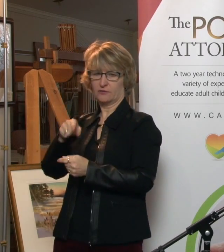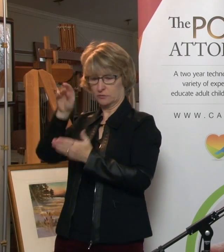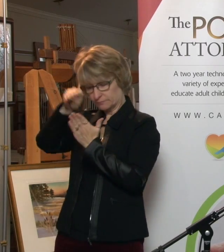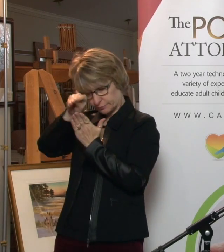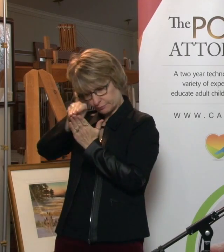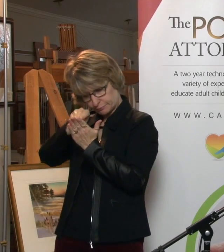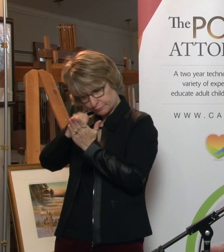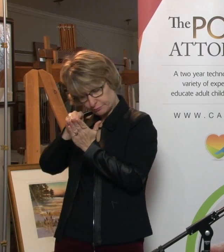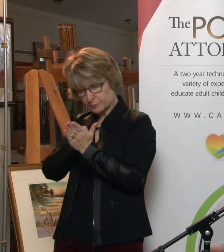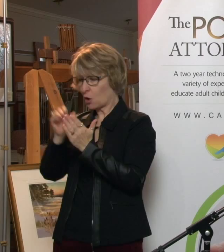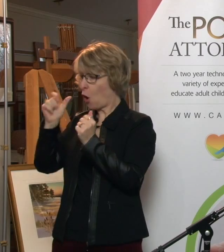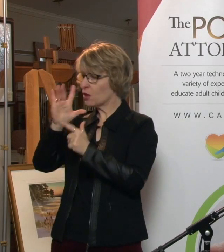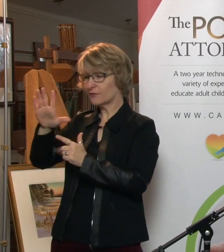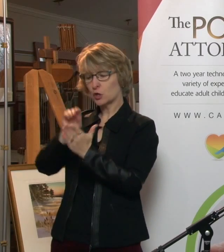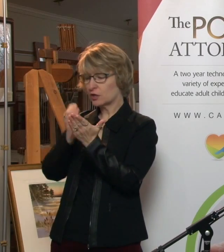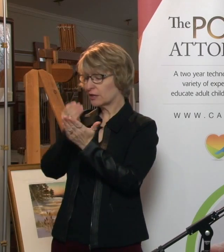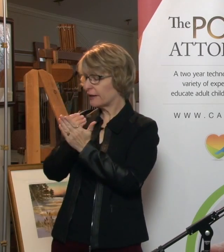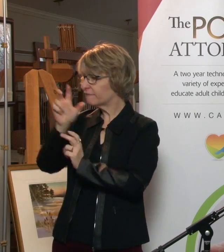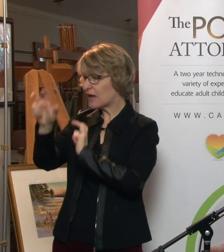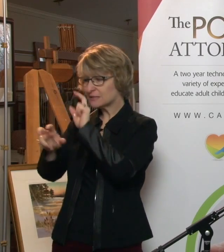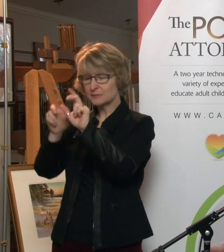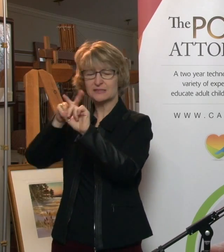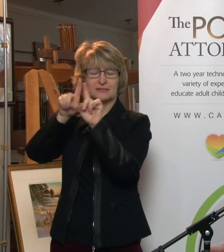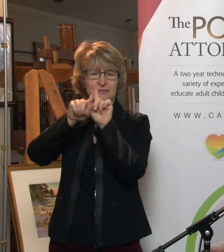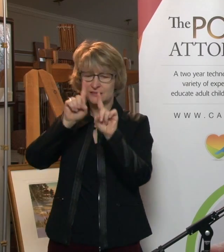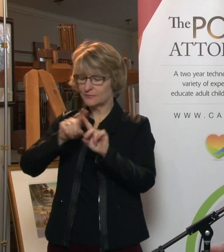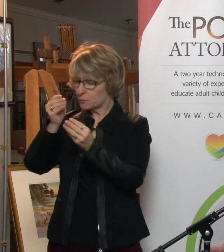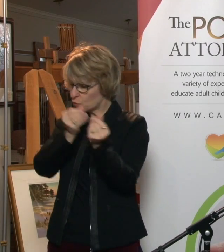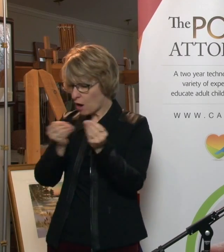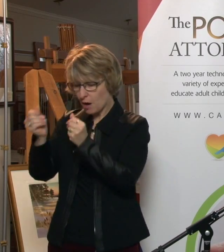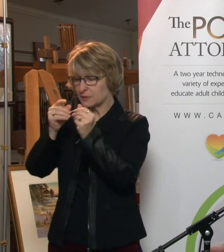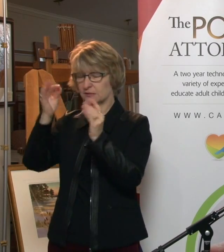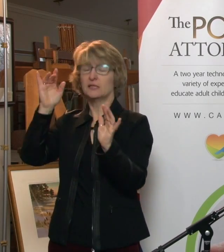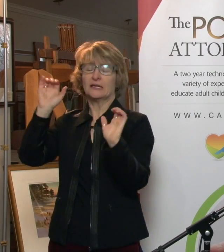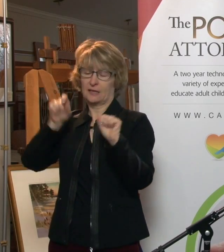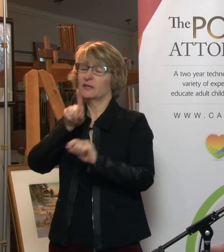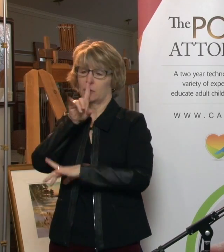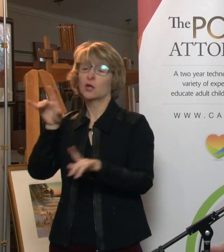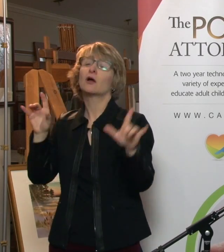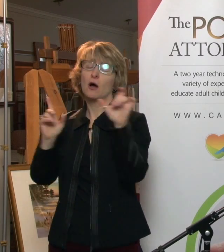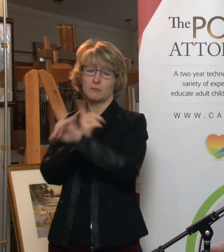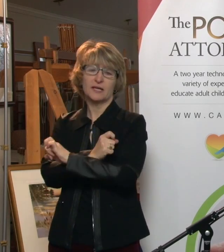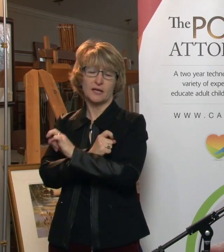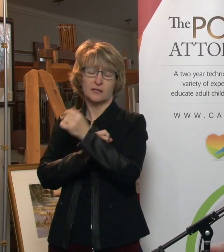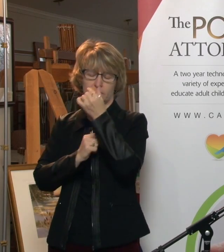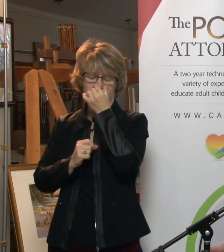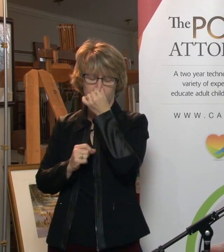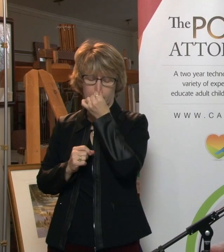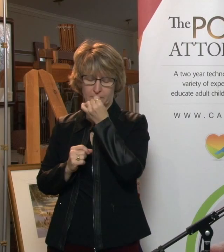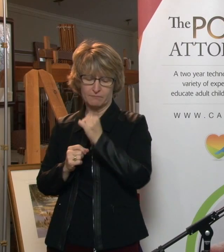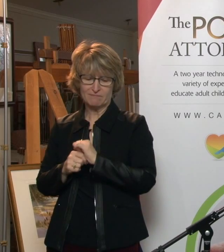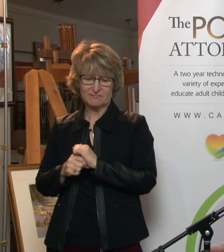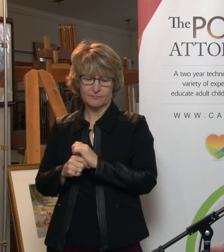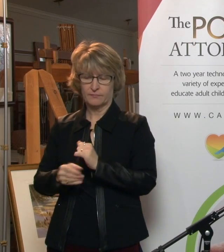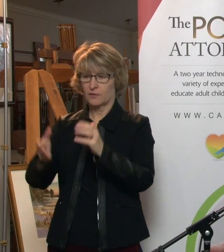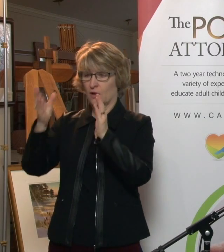cottage, any investments and things like that. So, it can be quite a difficult process. On the personal care side, someone, again, would